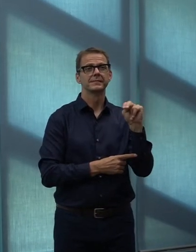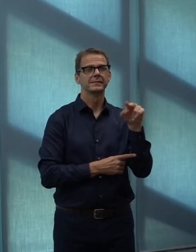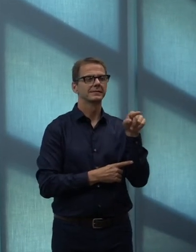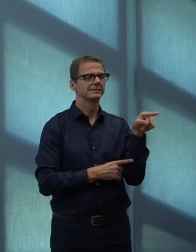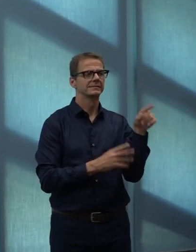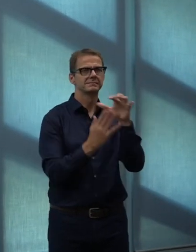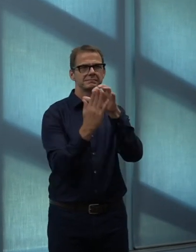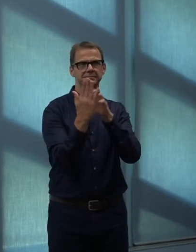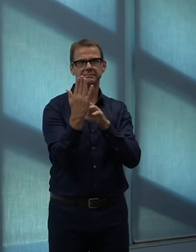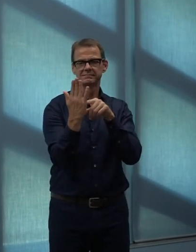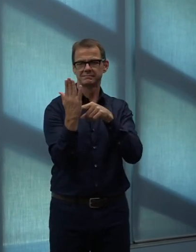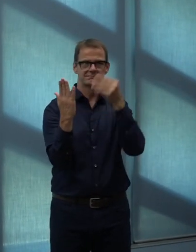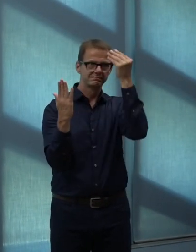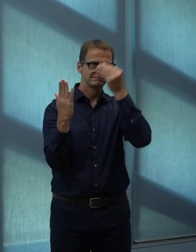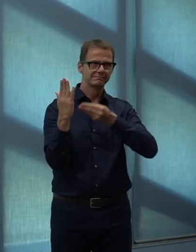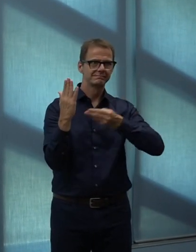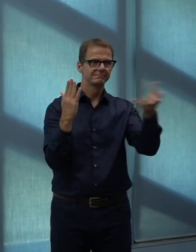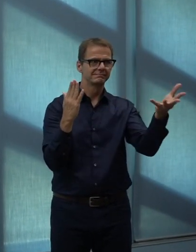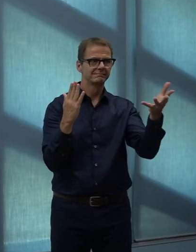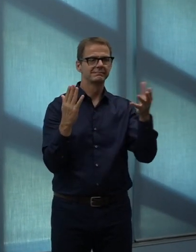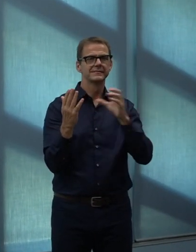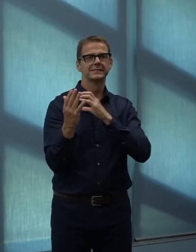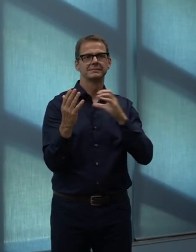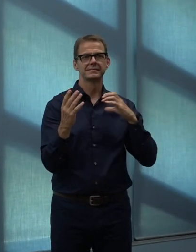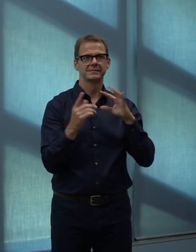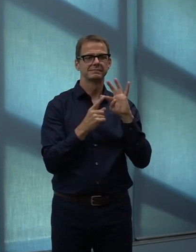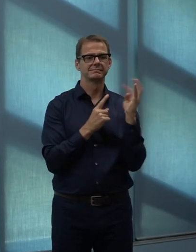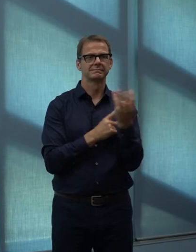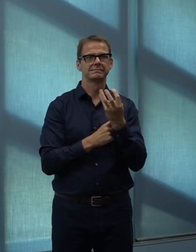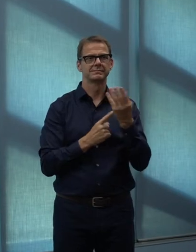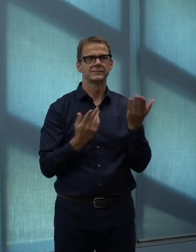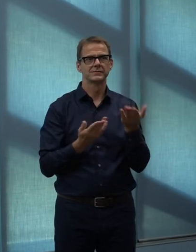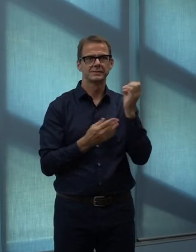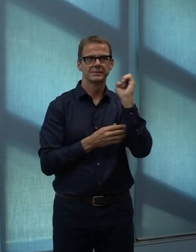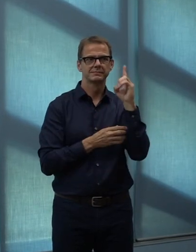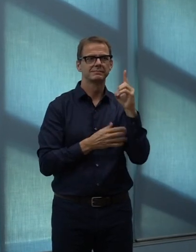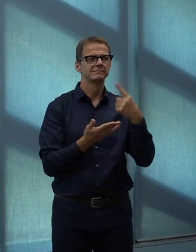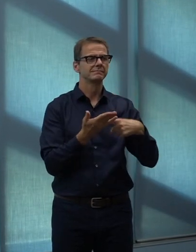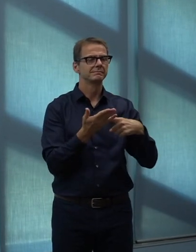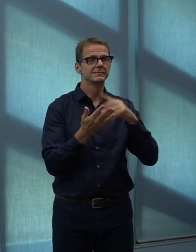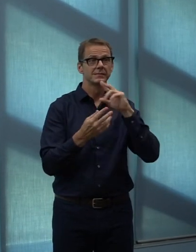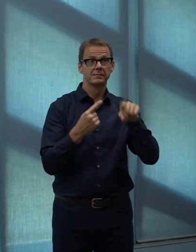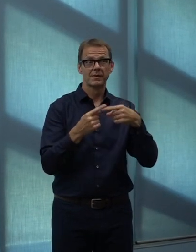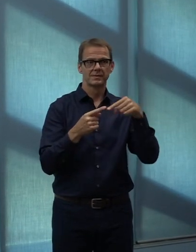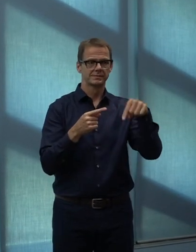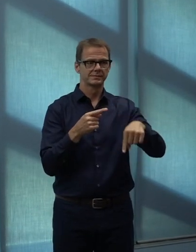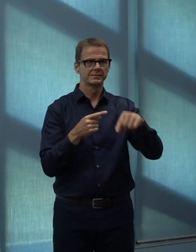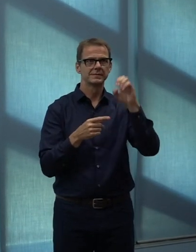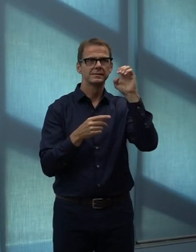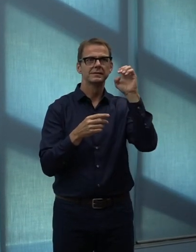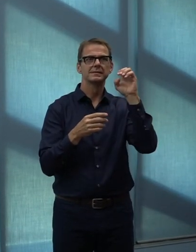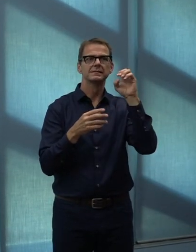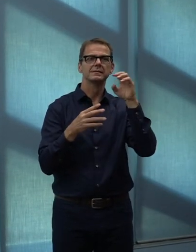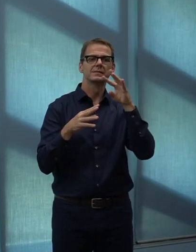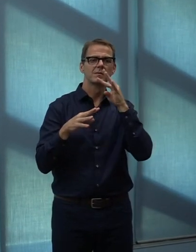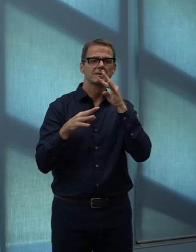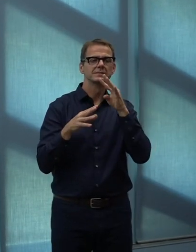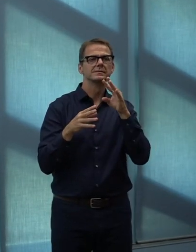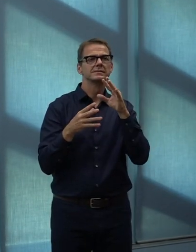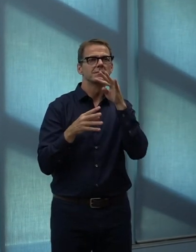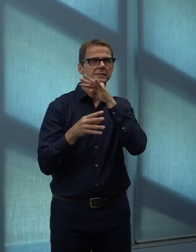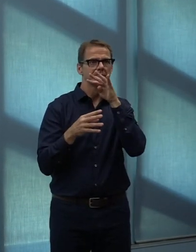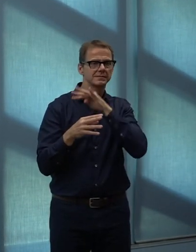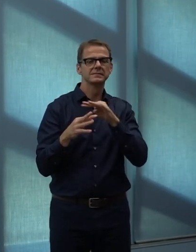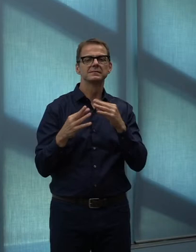We know that this has been an important topic for Edmontonians the past few weeks, and we're taking action to address the concerns from residents.